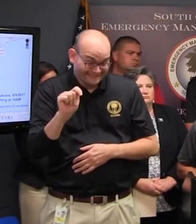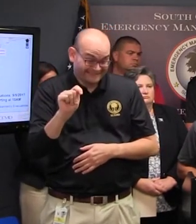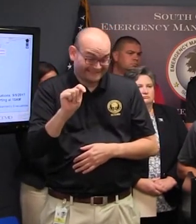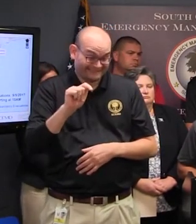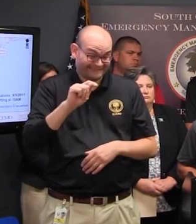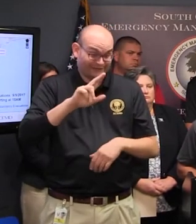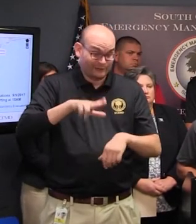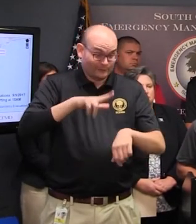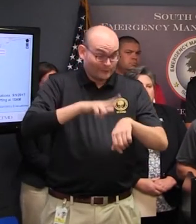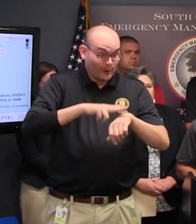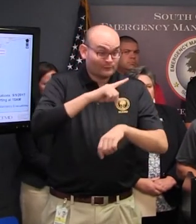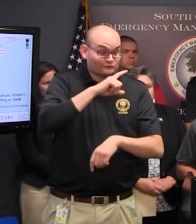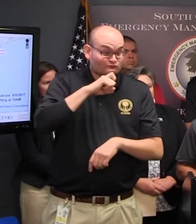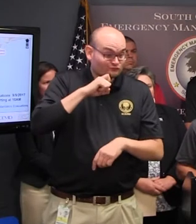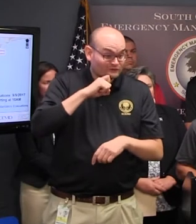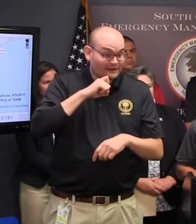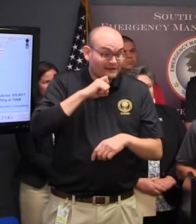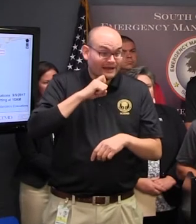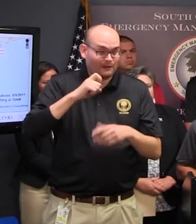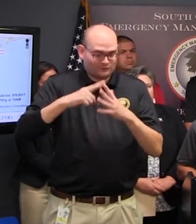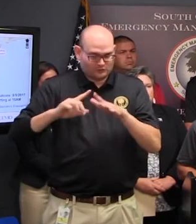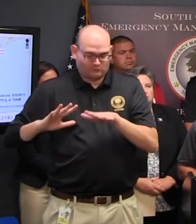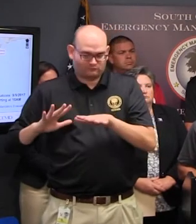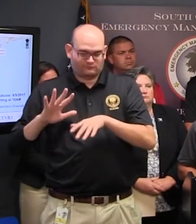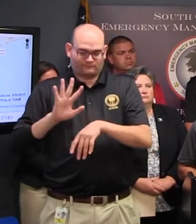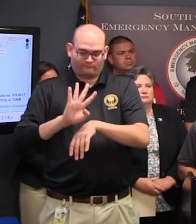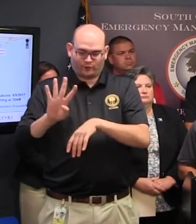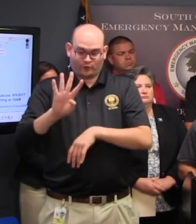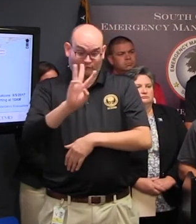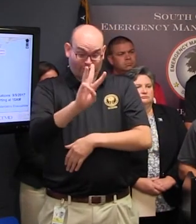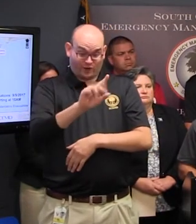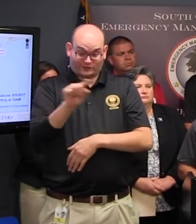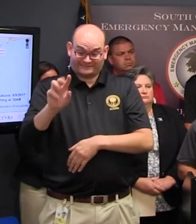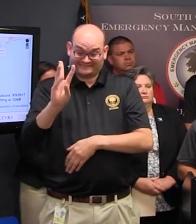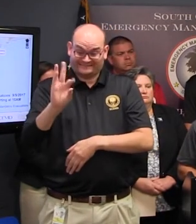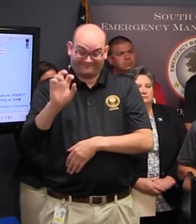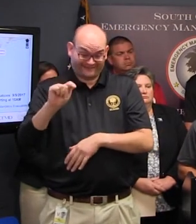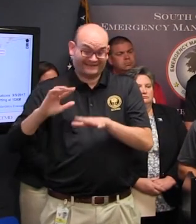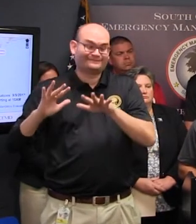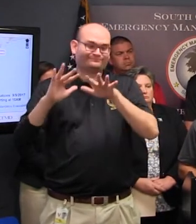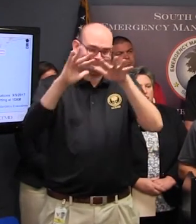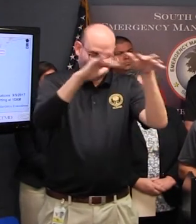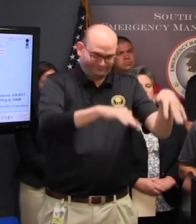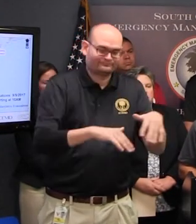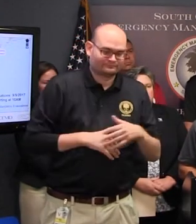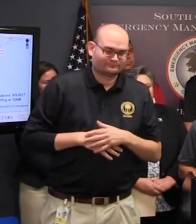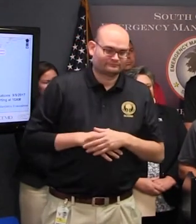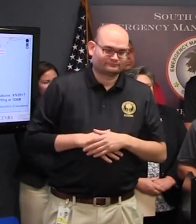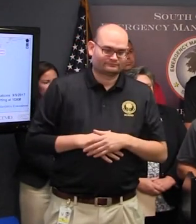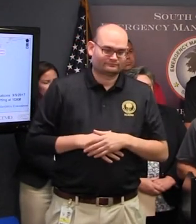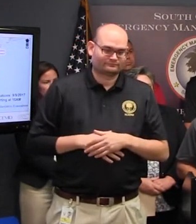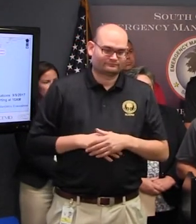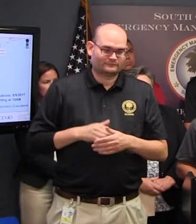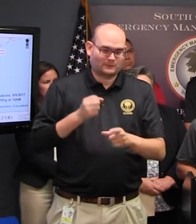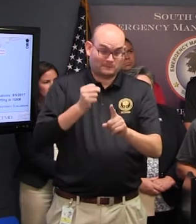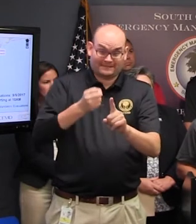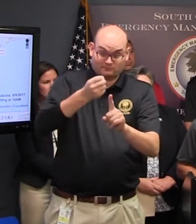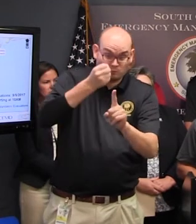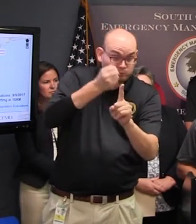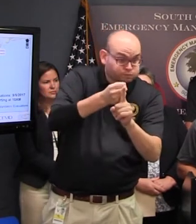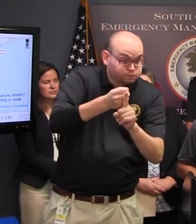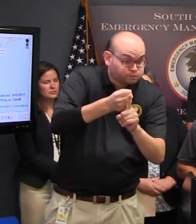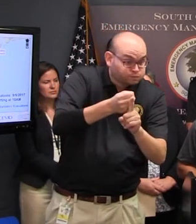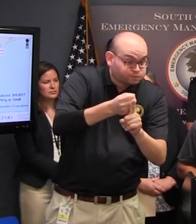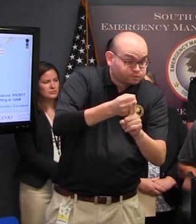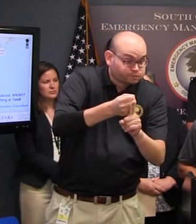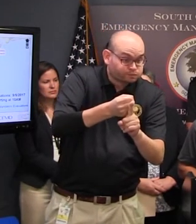southern South Carolina coast. This could result in significant impacts to low-lying areas along the coast damage to